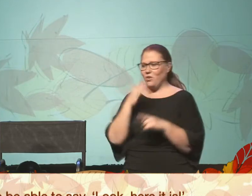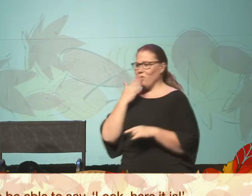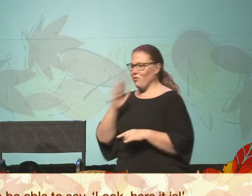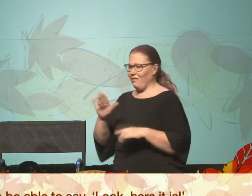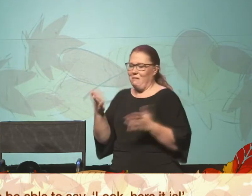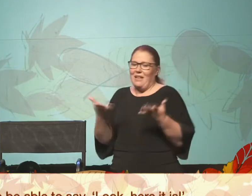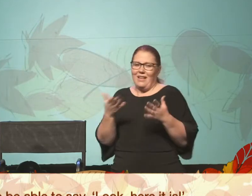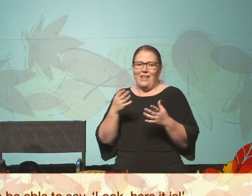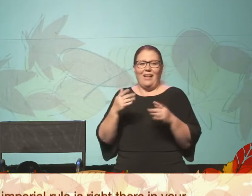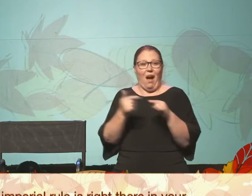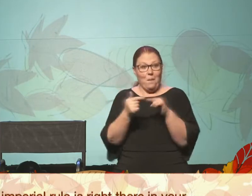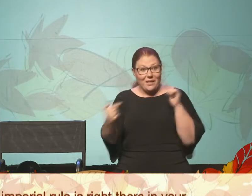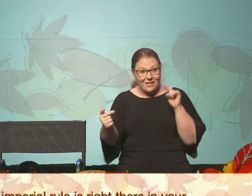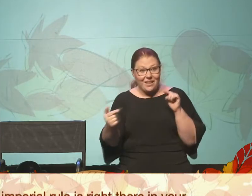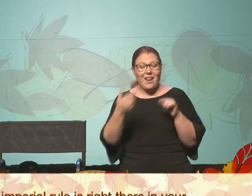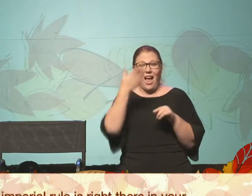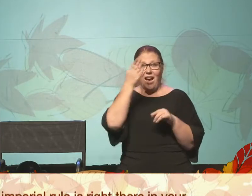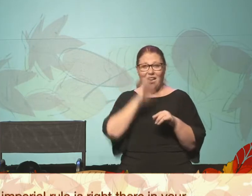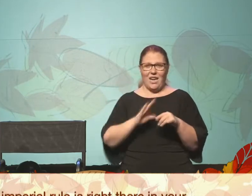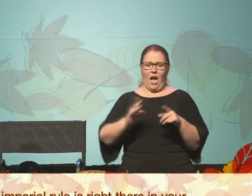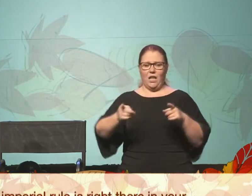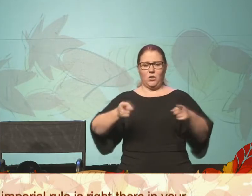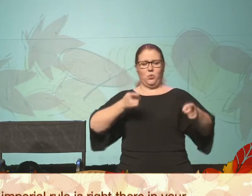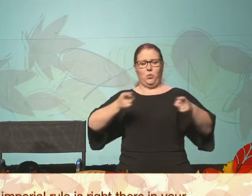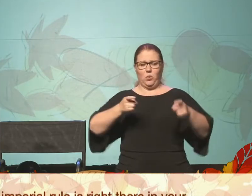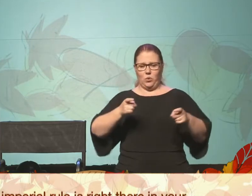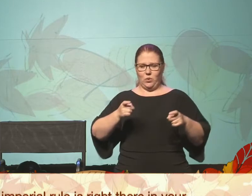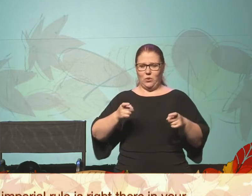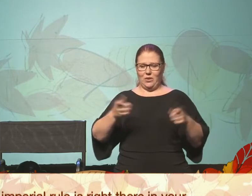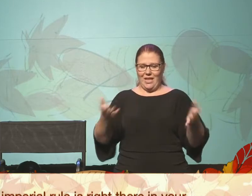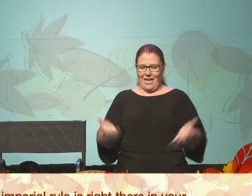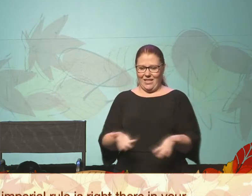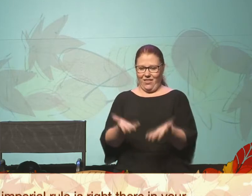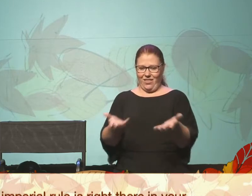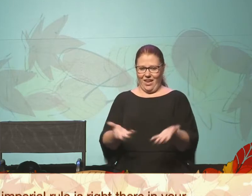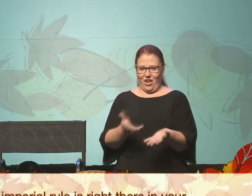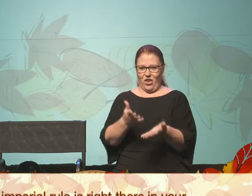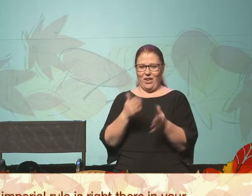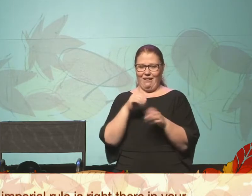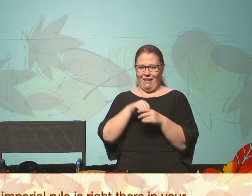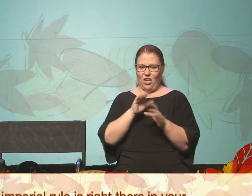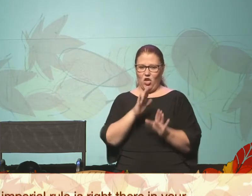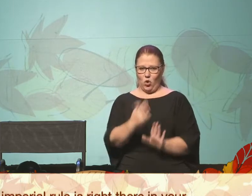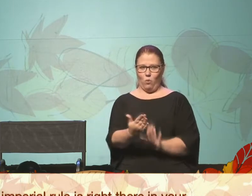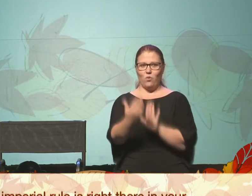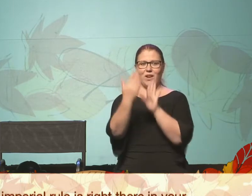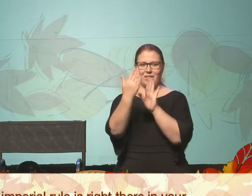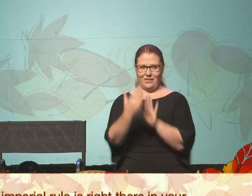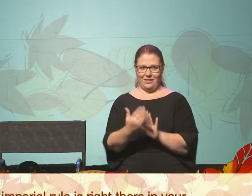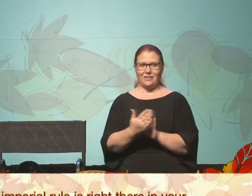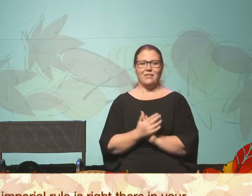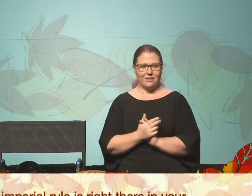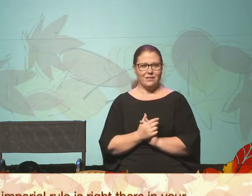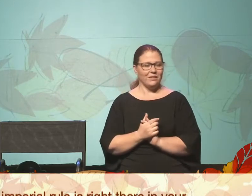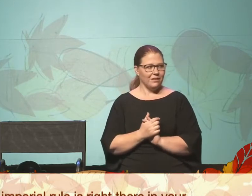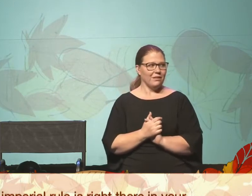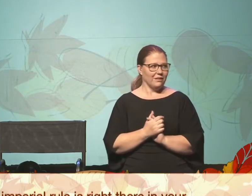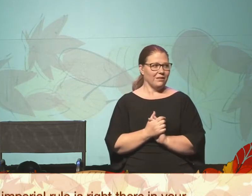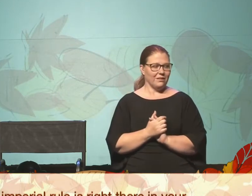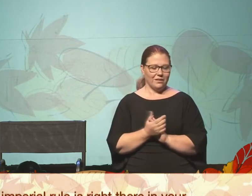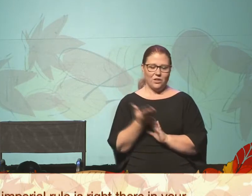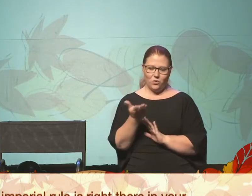contrary, he says, God's imperial rule is right there in your presence. It's right there.